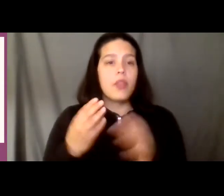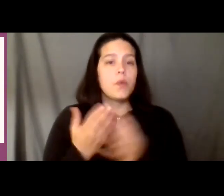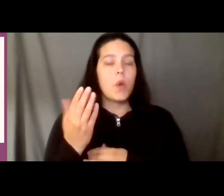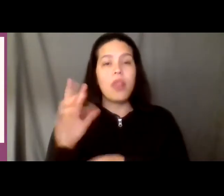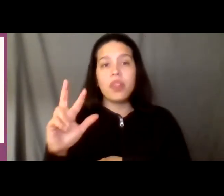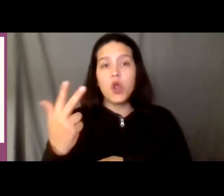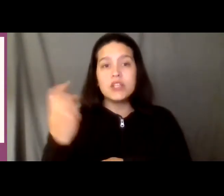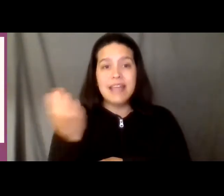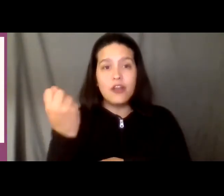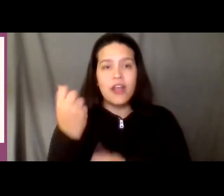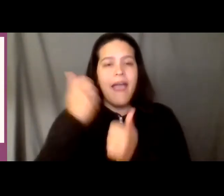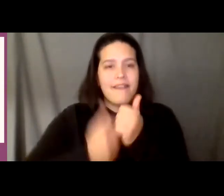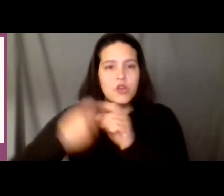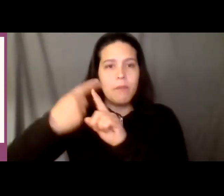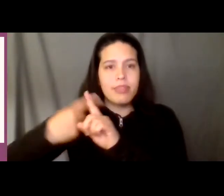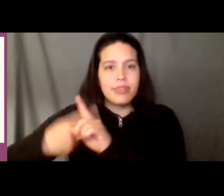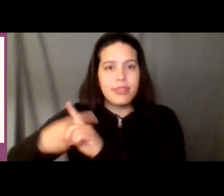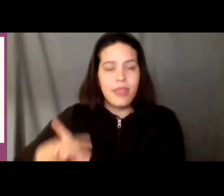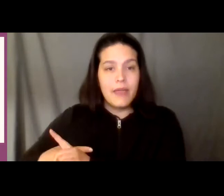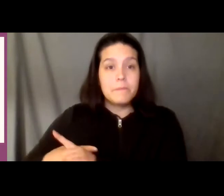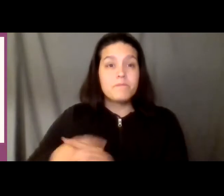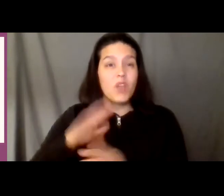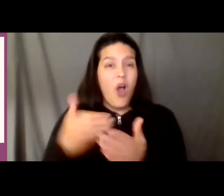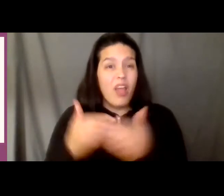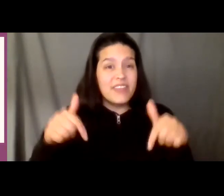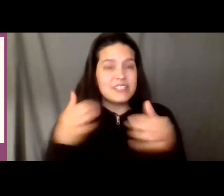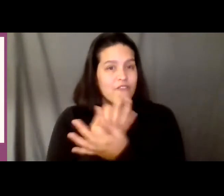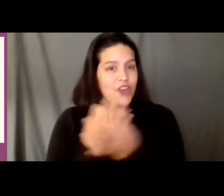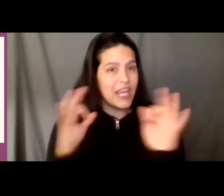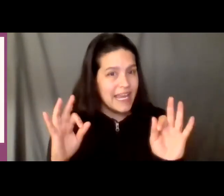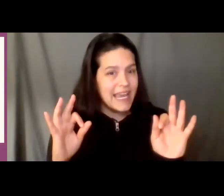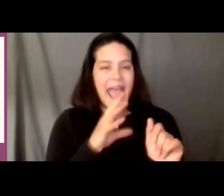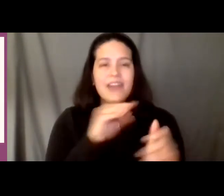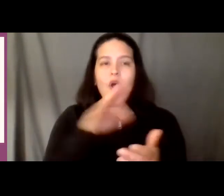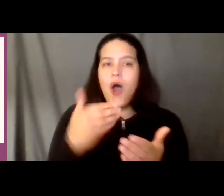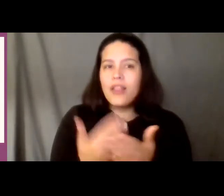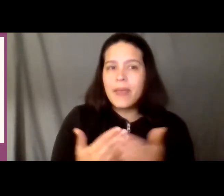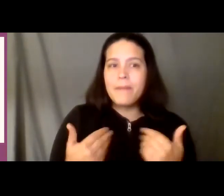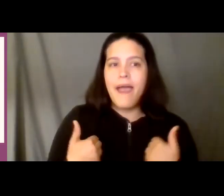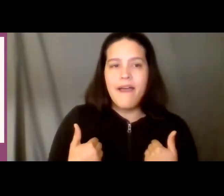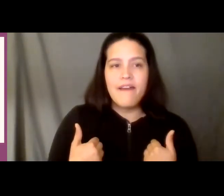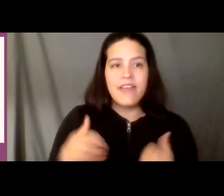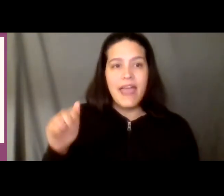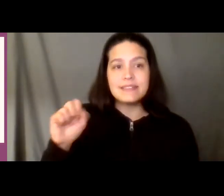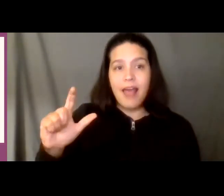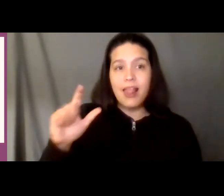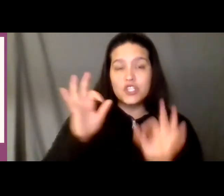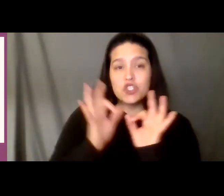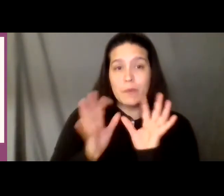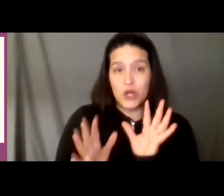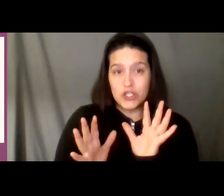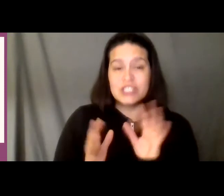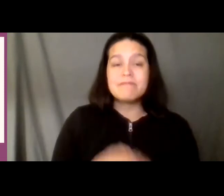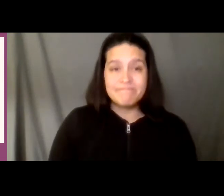saturday of each month all of these are free and all of them have uh asl interpreters